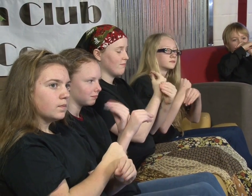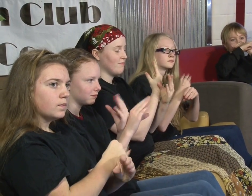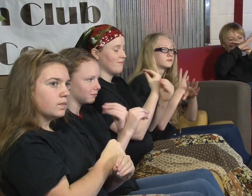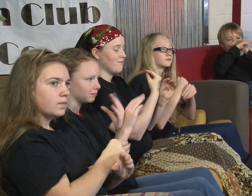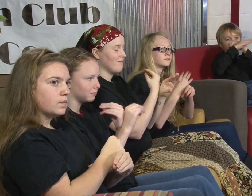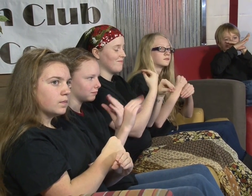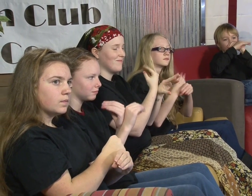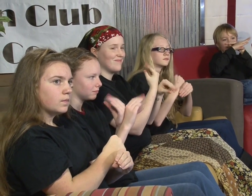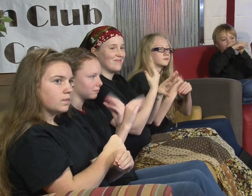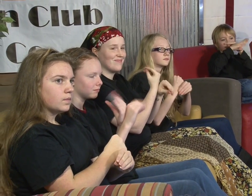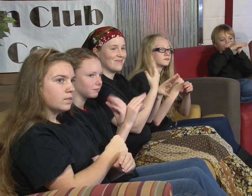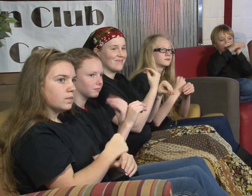Most important.